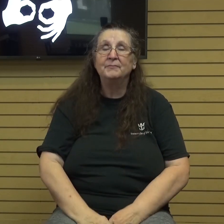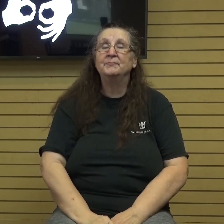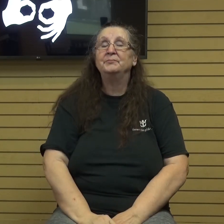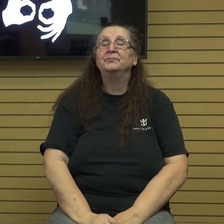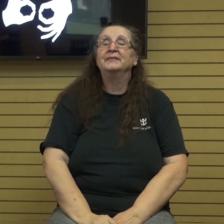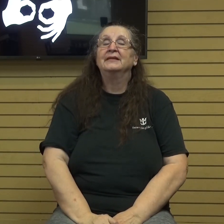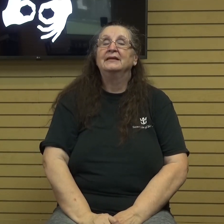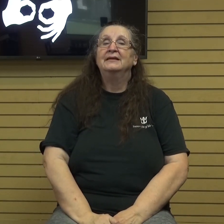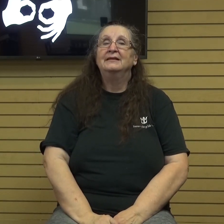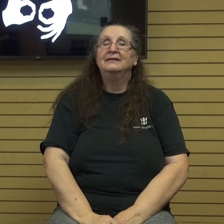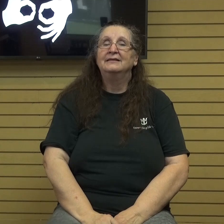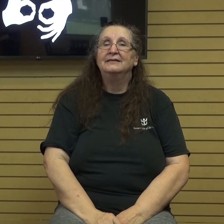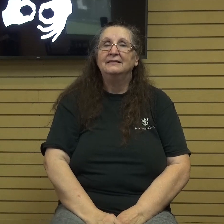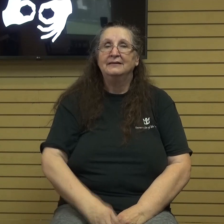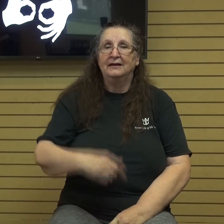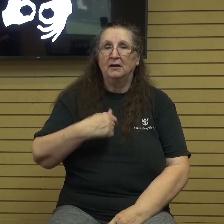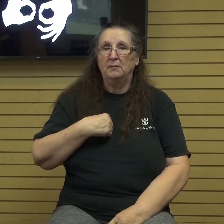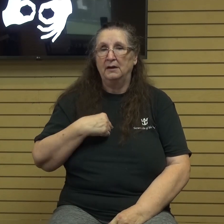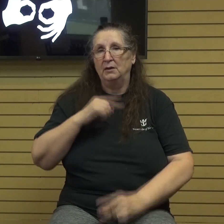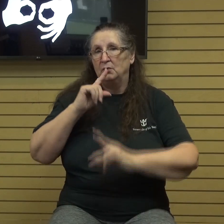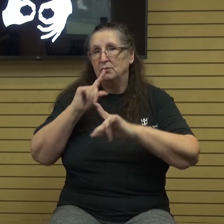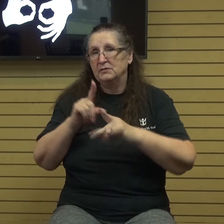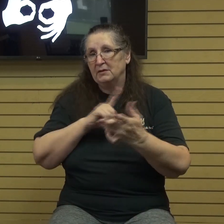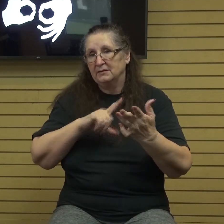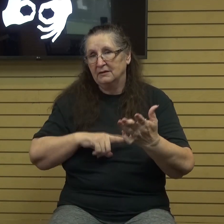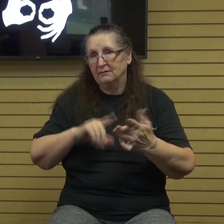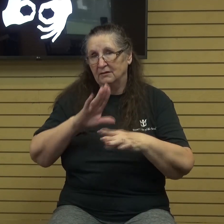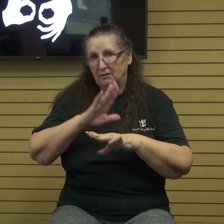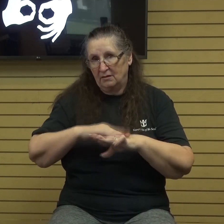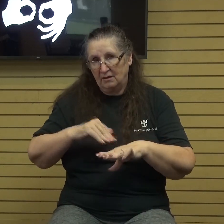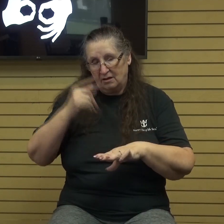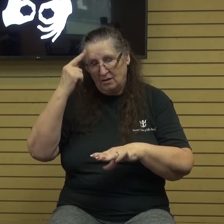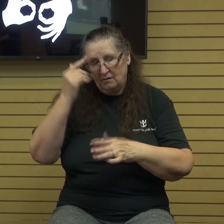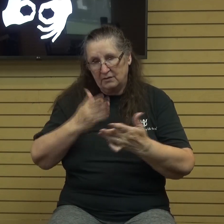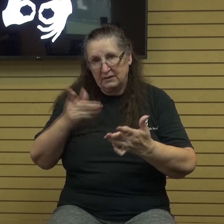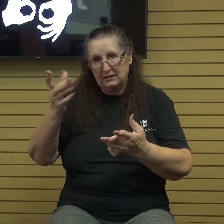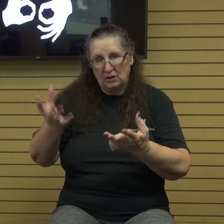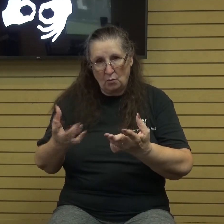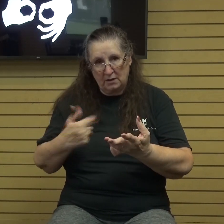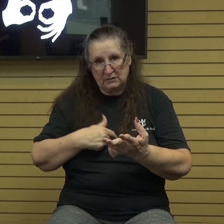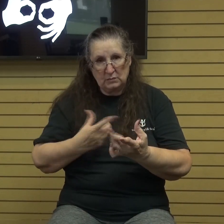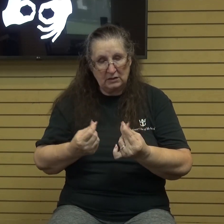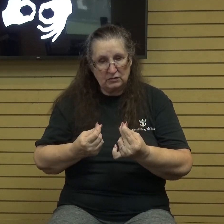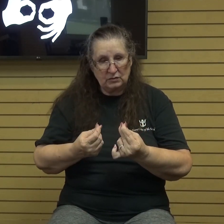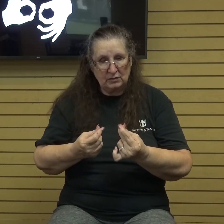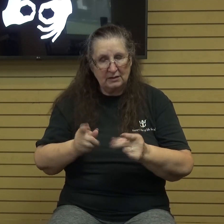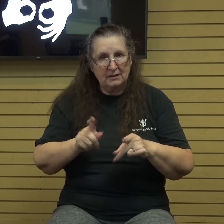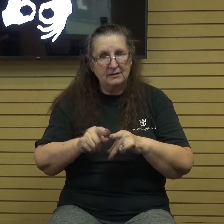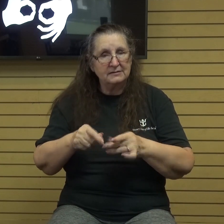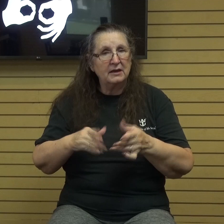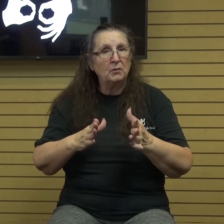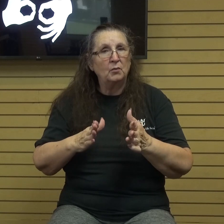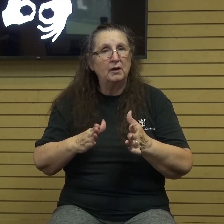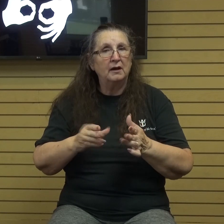And am I responding to the Lord's call for the things that he wants me to do in the same way that Noah did.